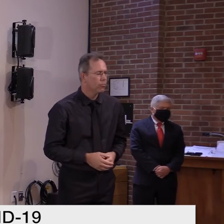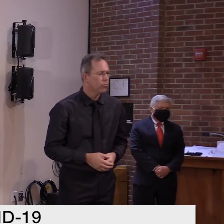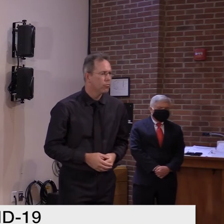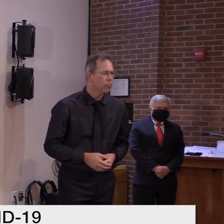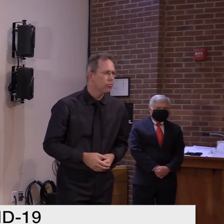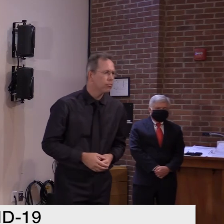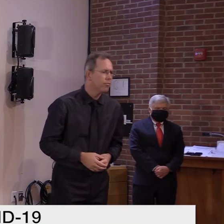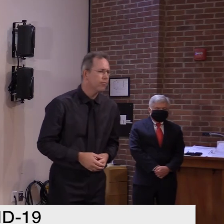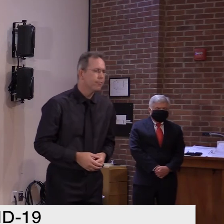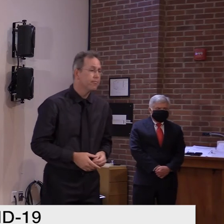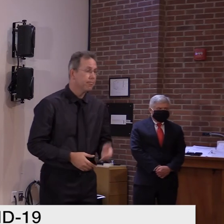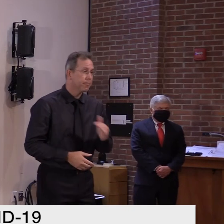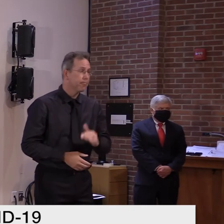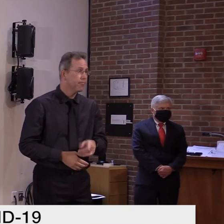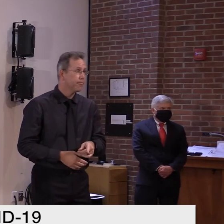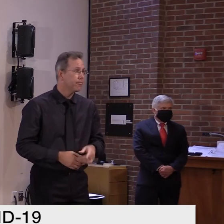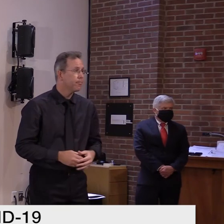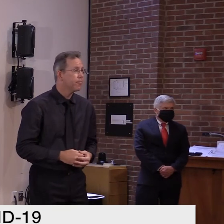Olivia, WCAS.